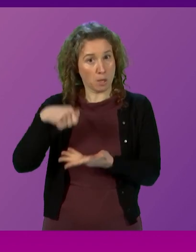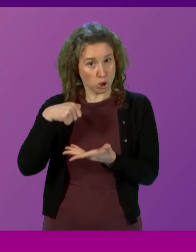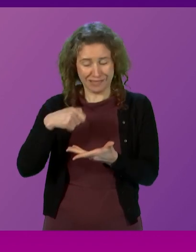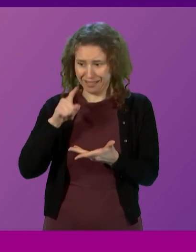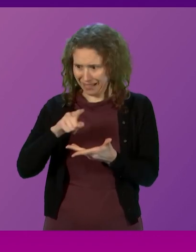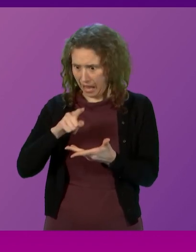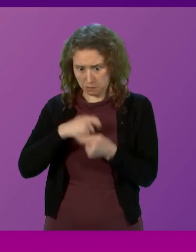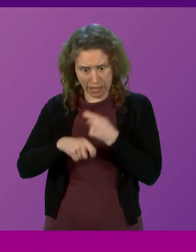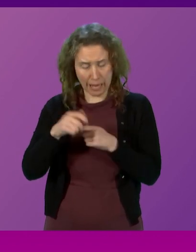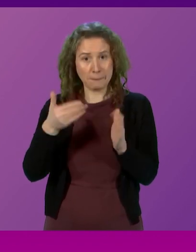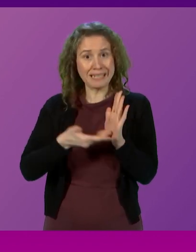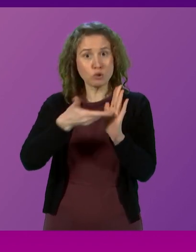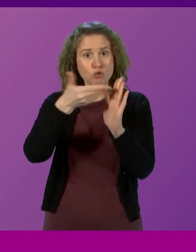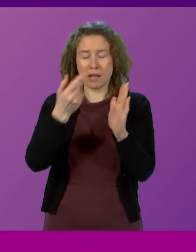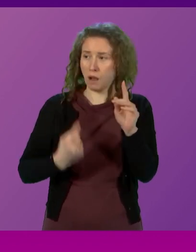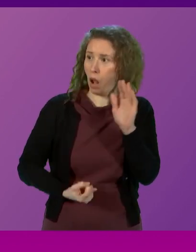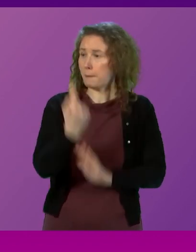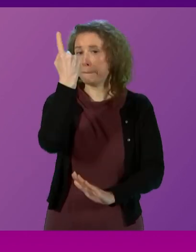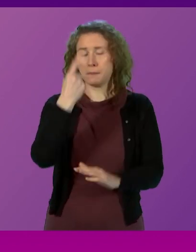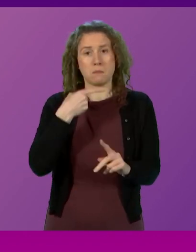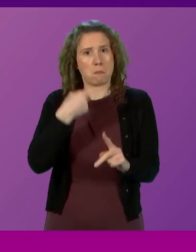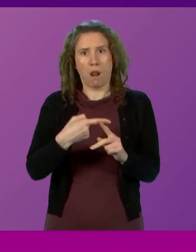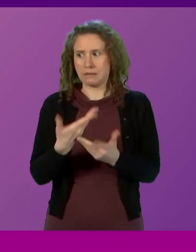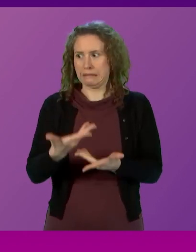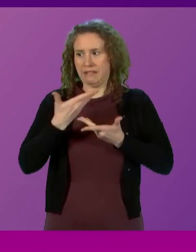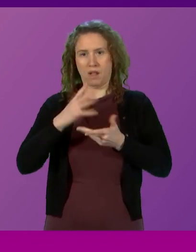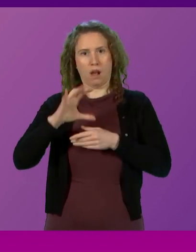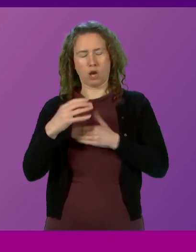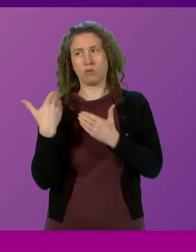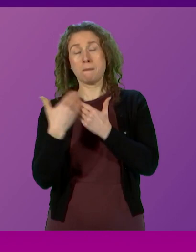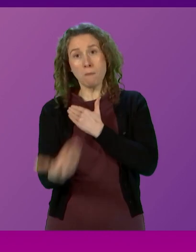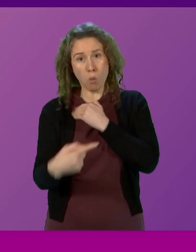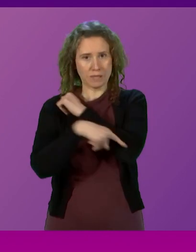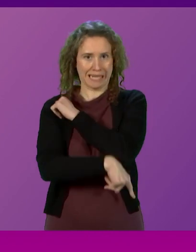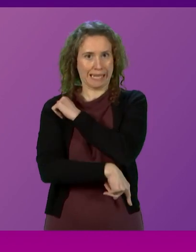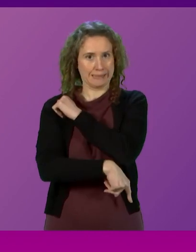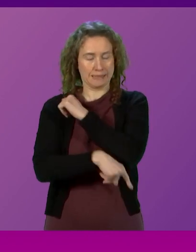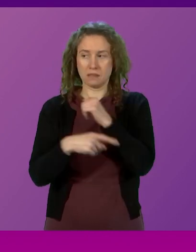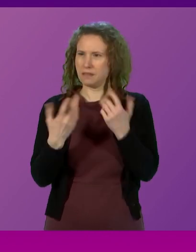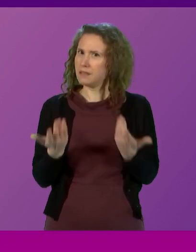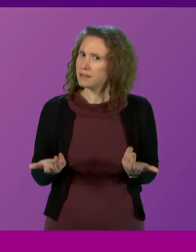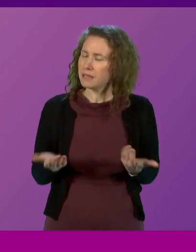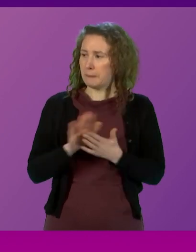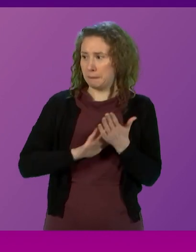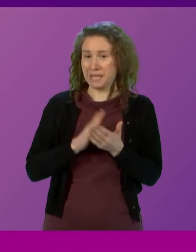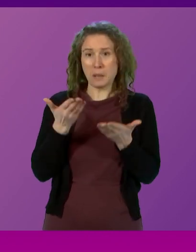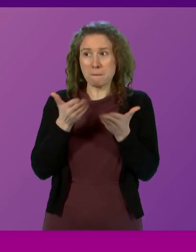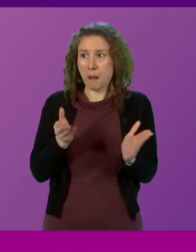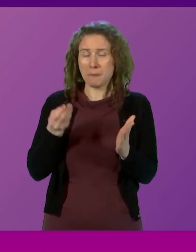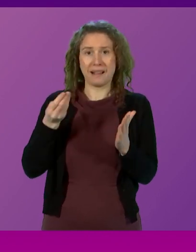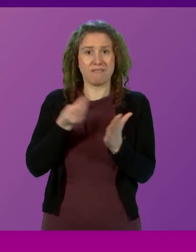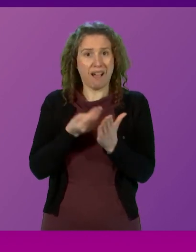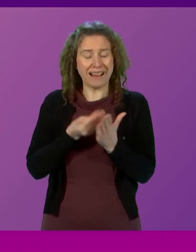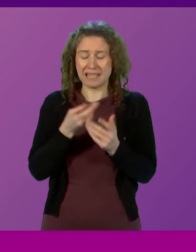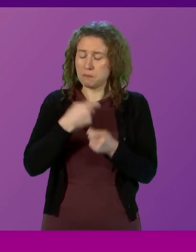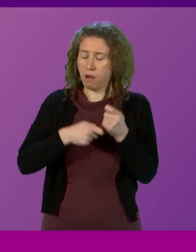increases in interest rates and saddled the country with much higher debt, undermining the public finances for generations